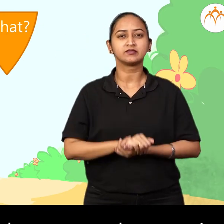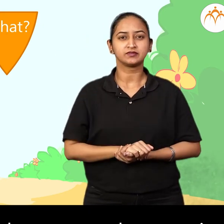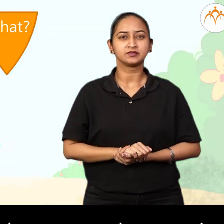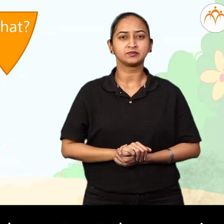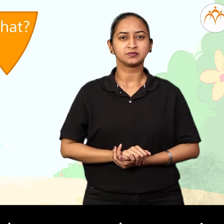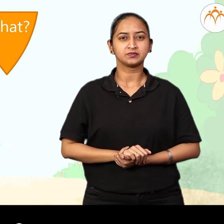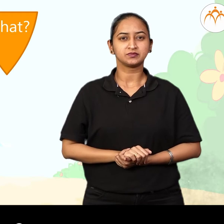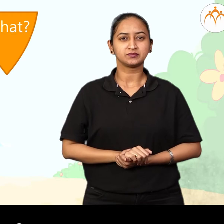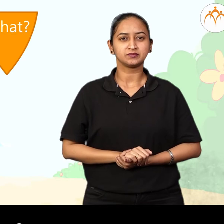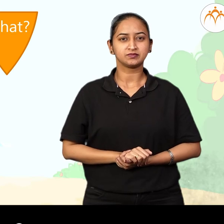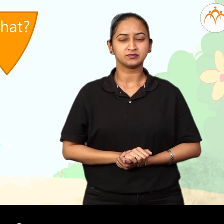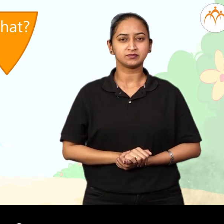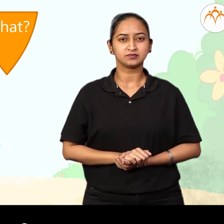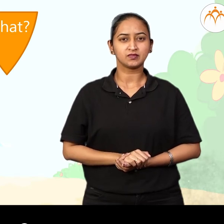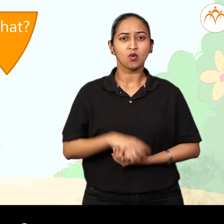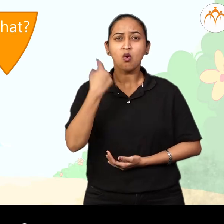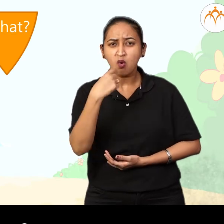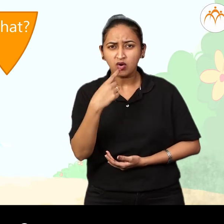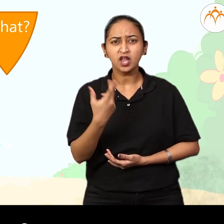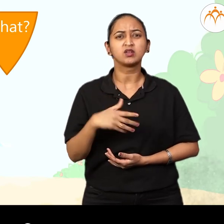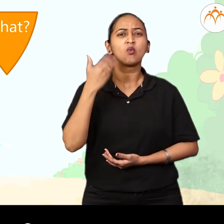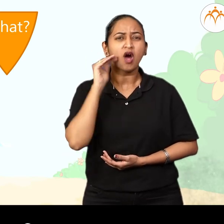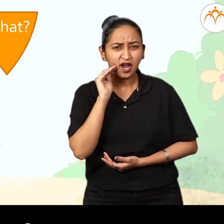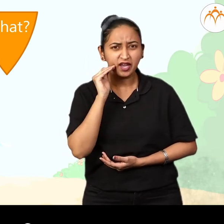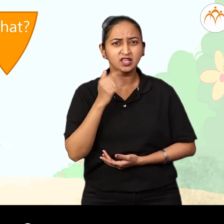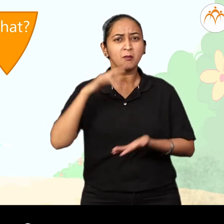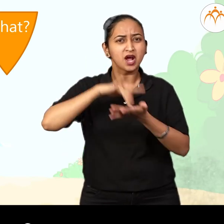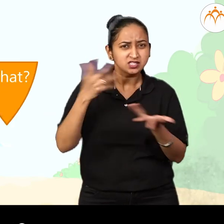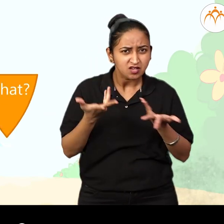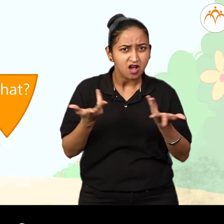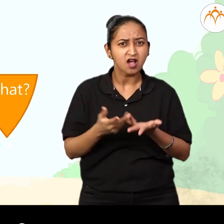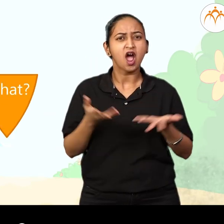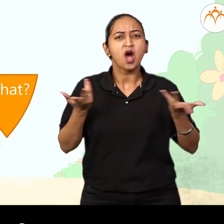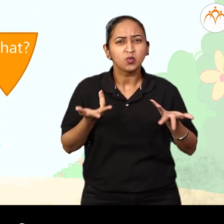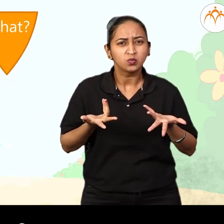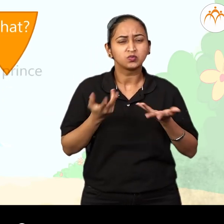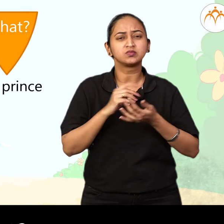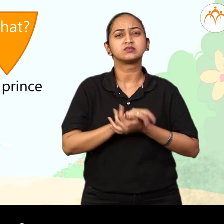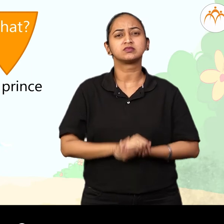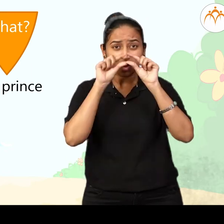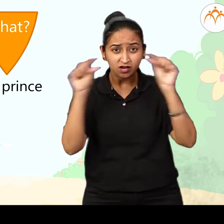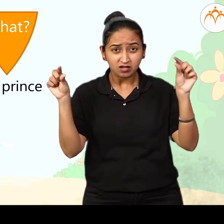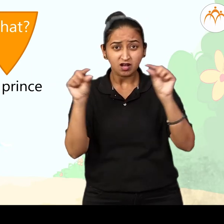Who? When? Where? What? Statement